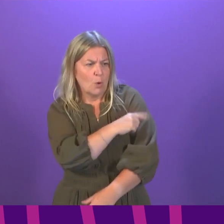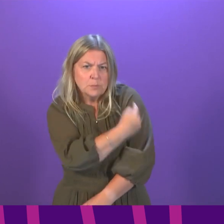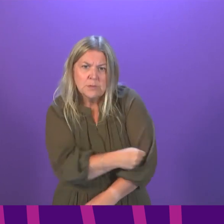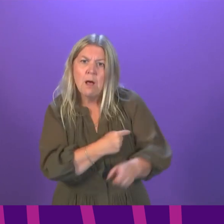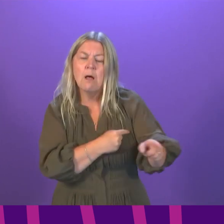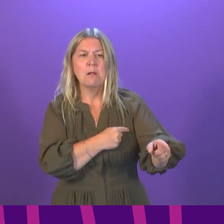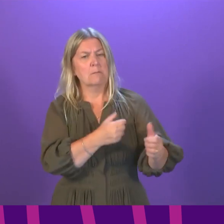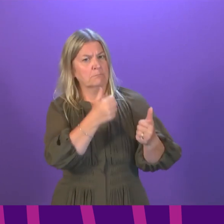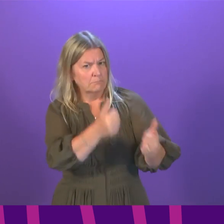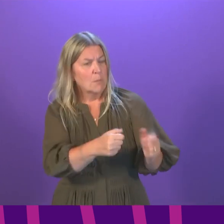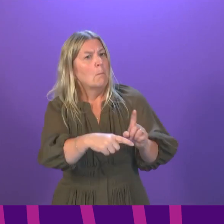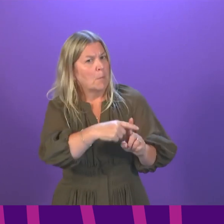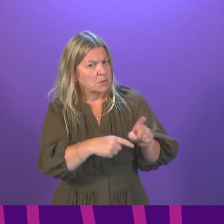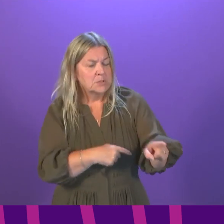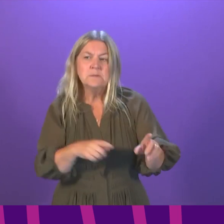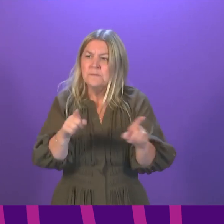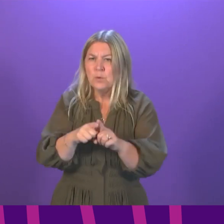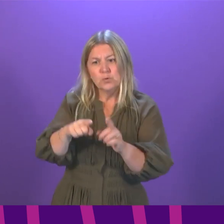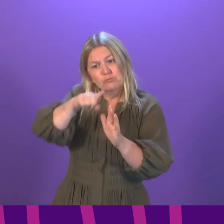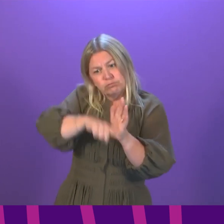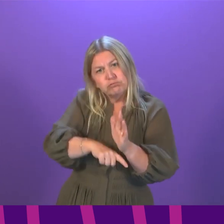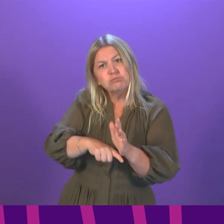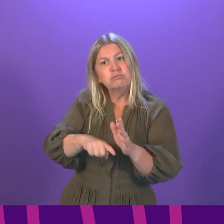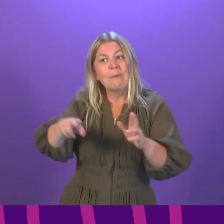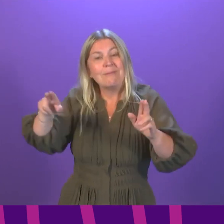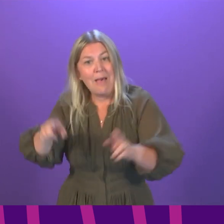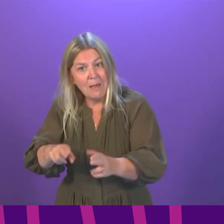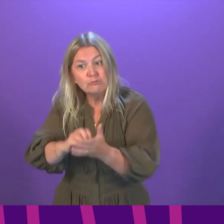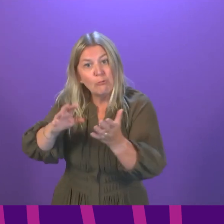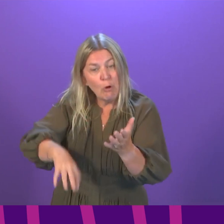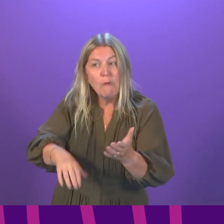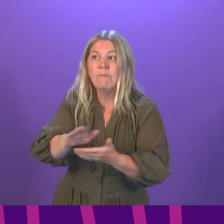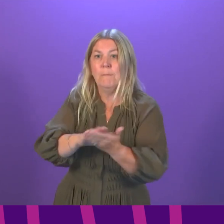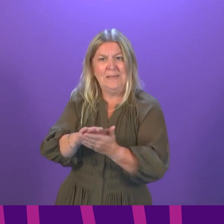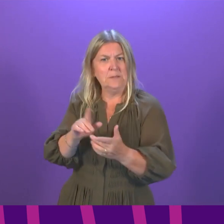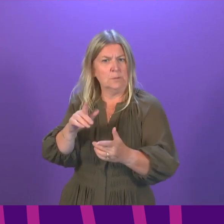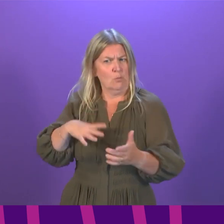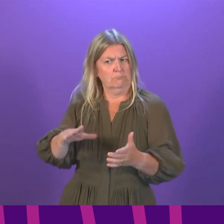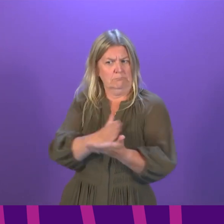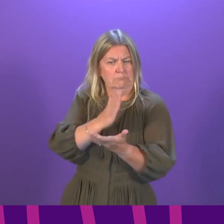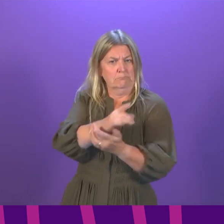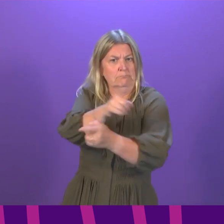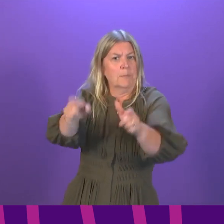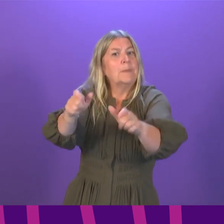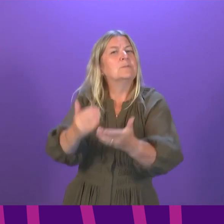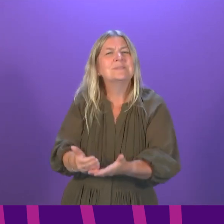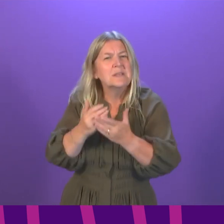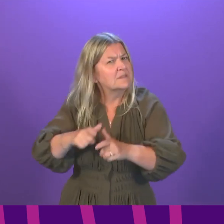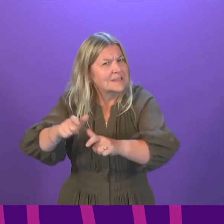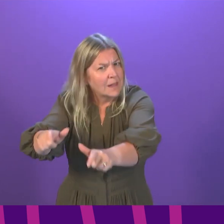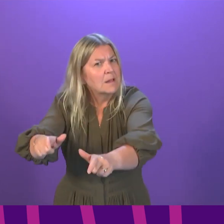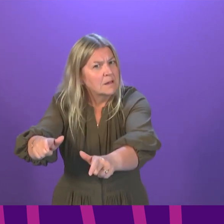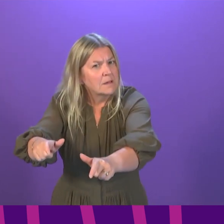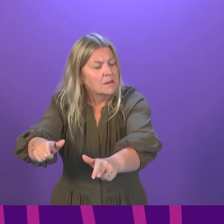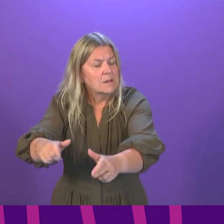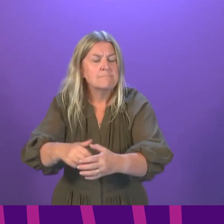continue to ease, we need to ensure that people are being kept safe. That means recognising that a new period in our fight against the pandemic needs a new approach.